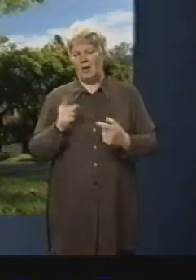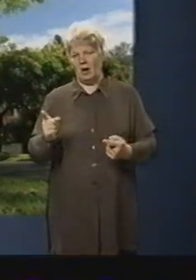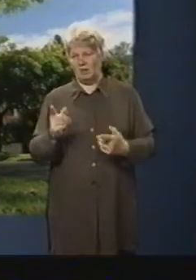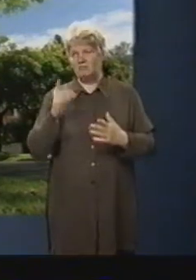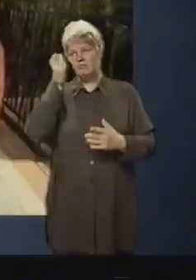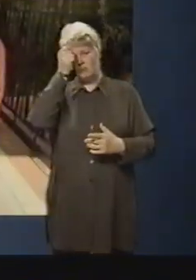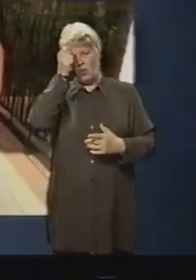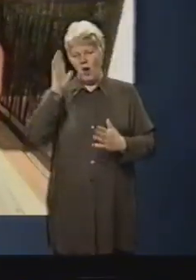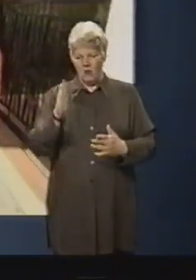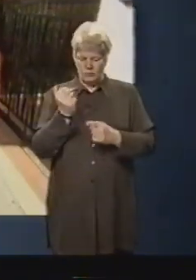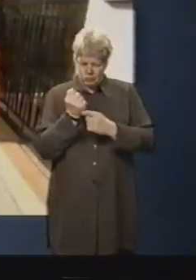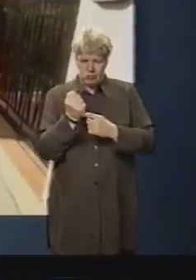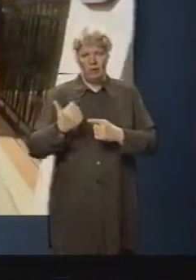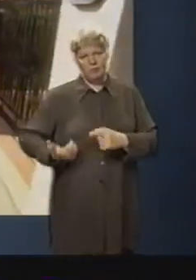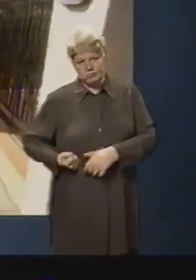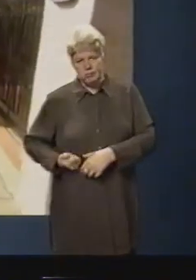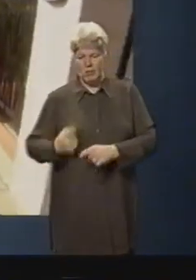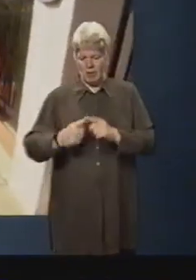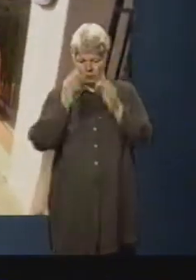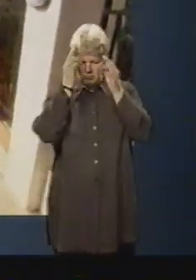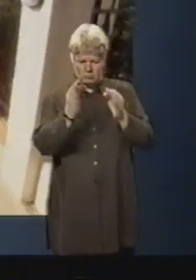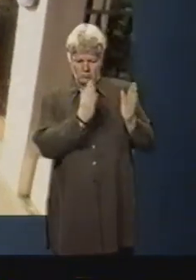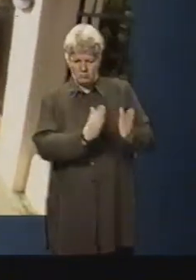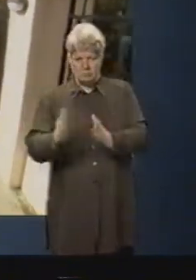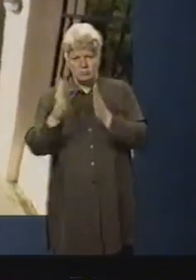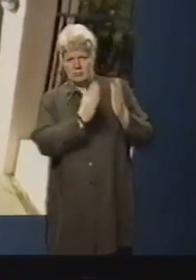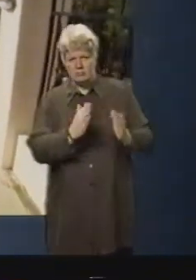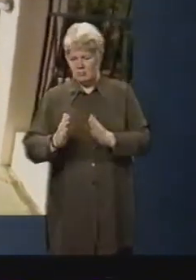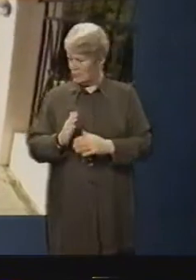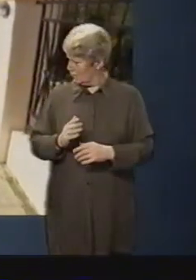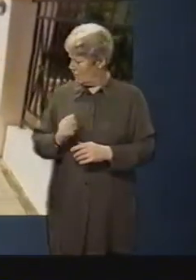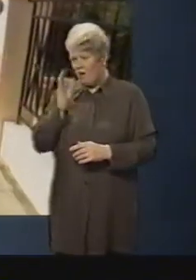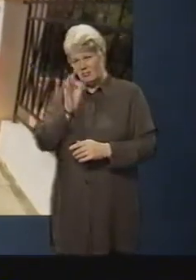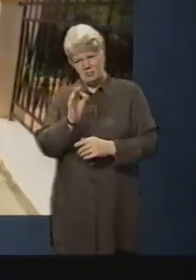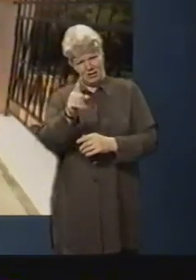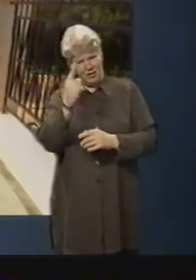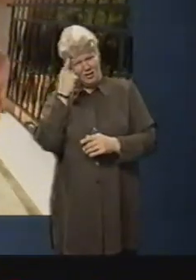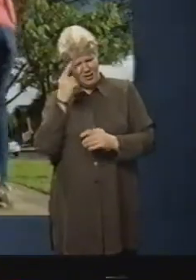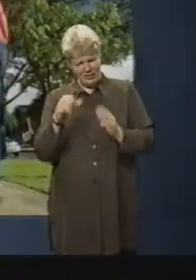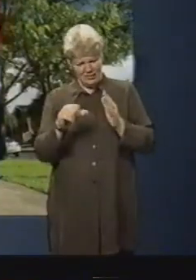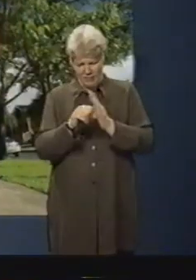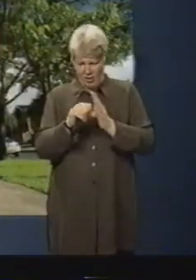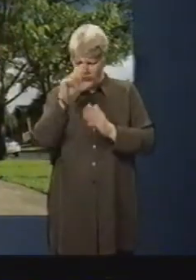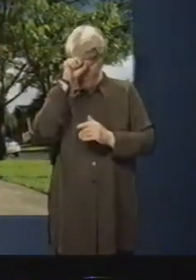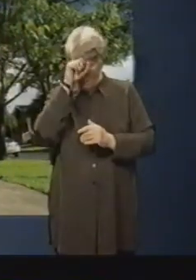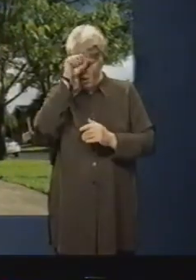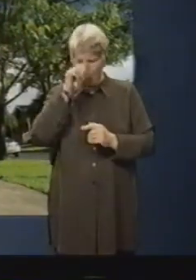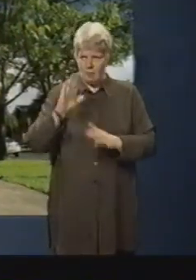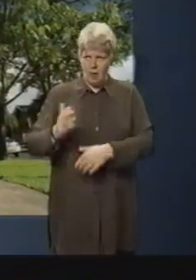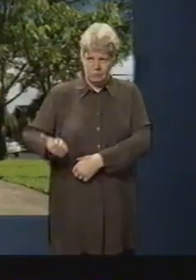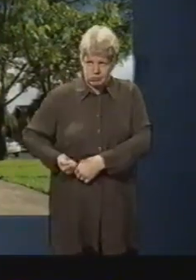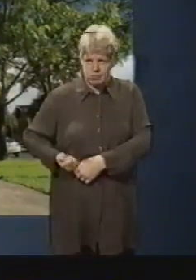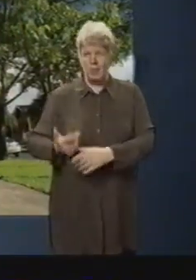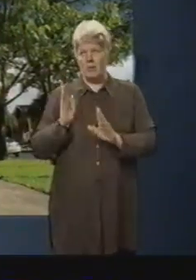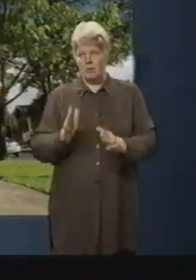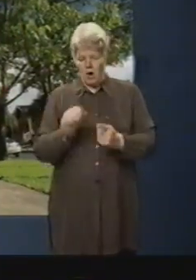routine. So is it difficult to remember all the time to eat the right things and to inject your stuff at the right